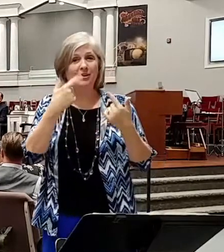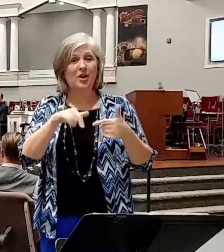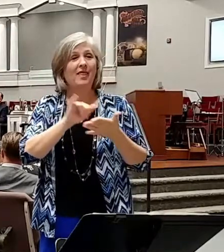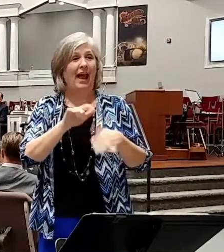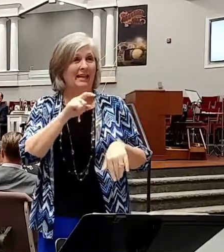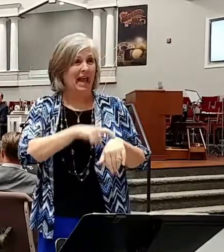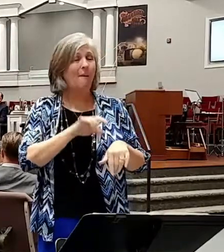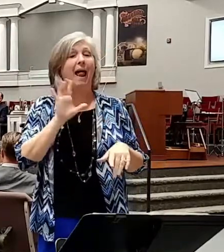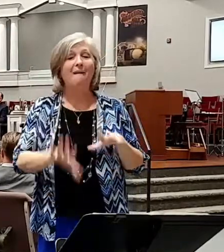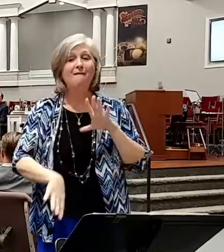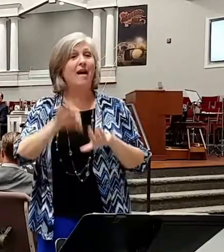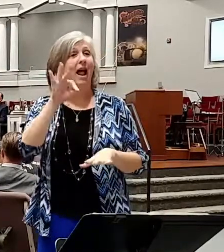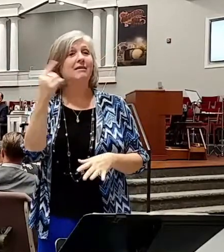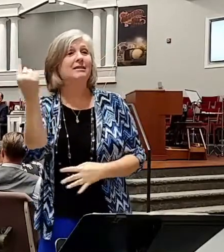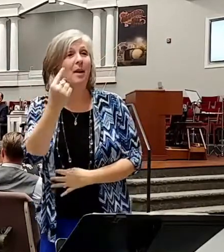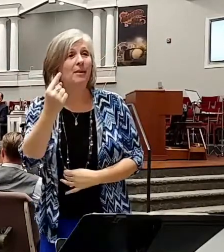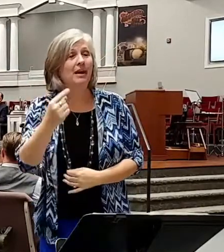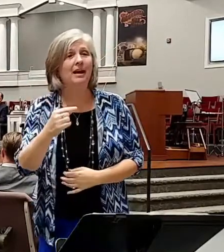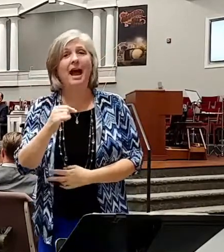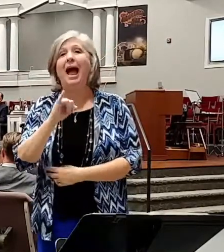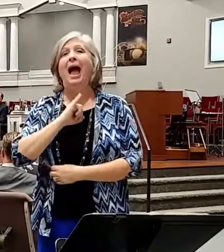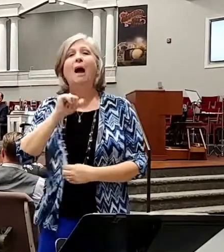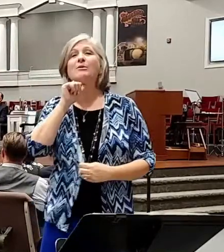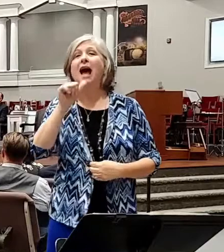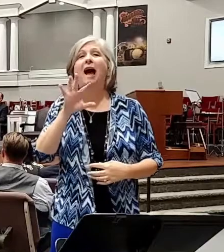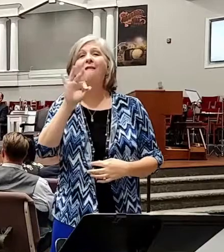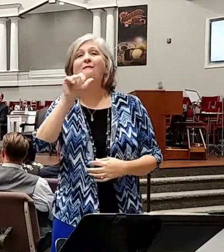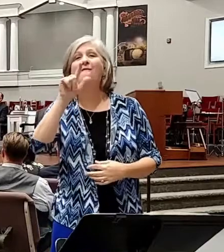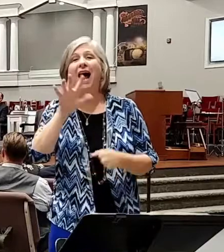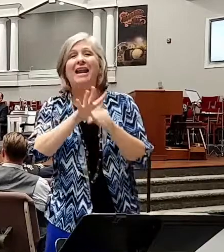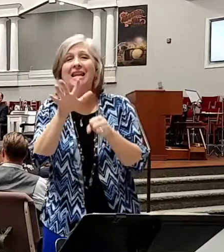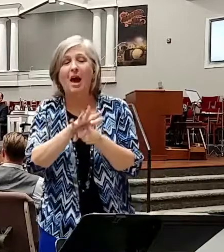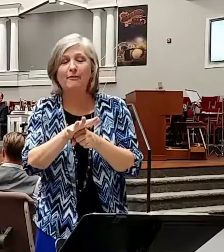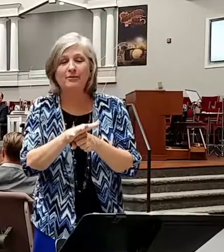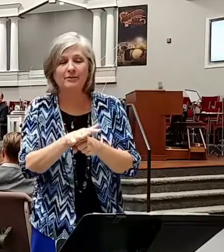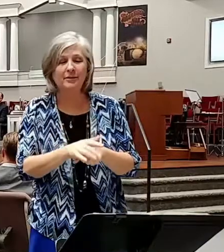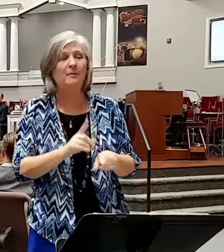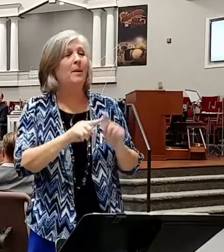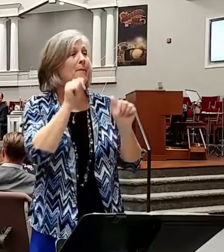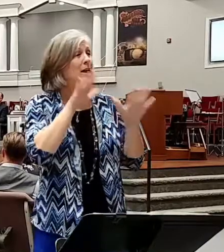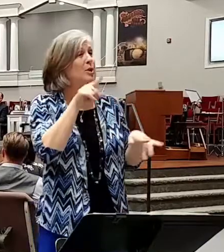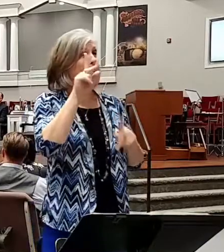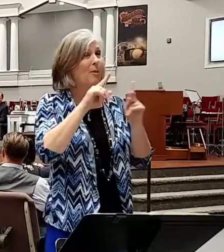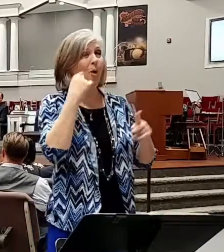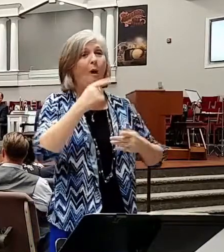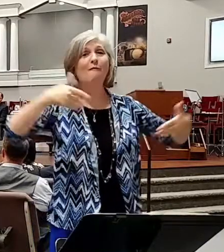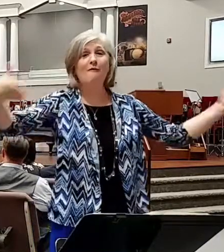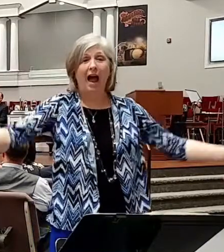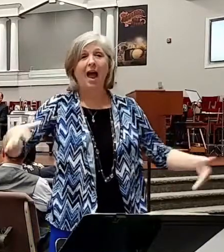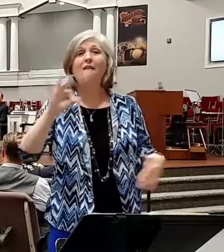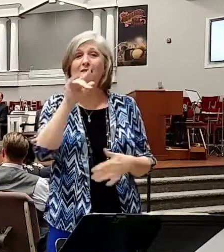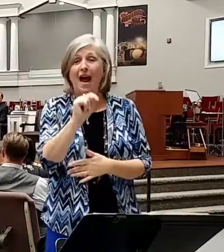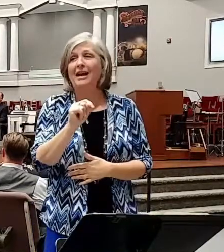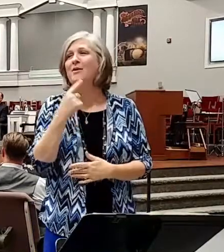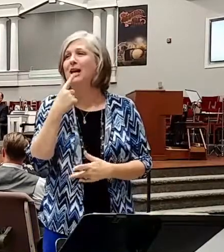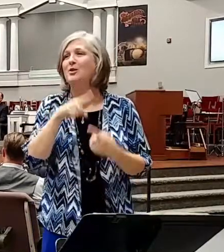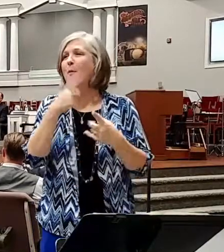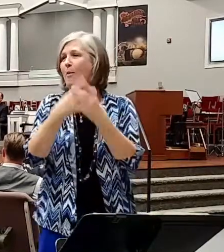something. I was not fat enough. It's a blessing. Those of you that are fat here tonight, I just want to say to you, I don't know how she's going to